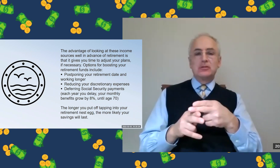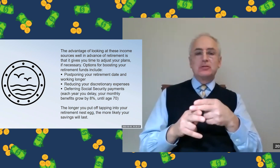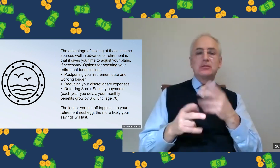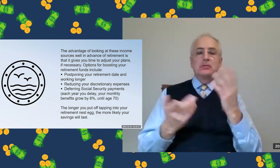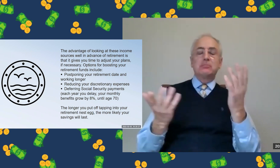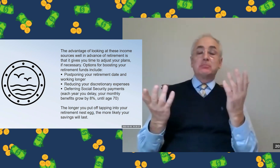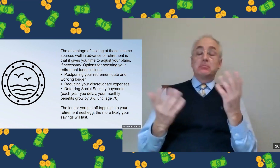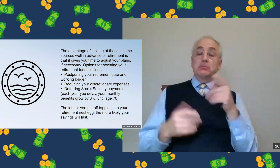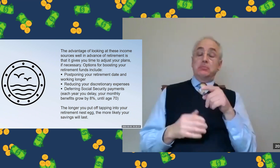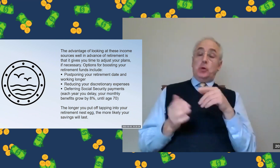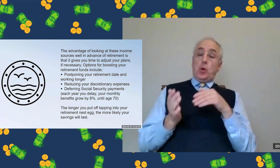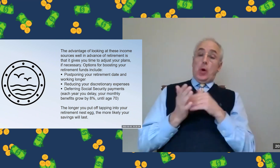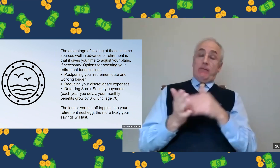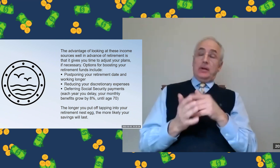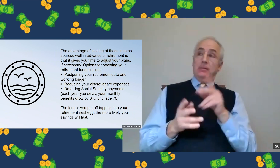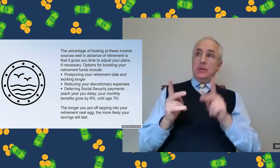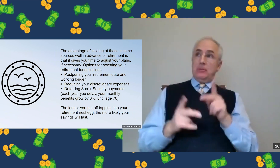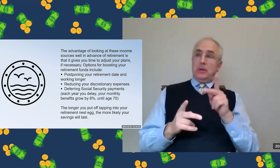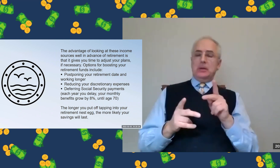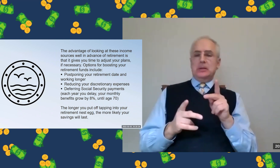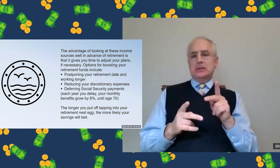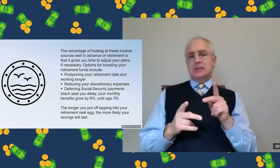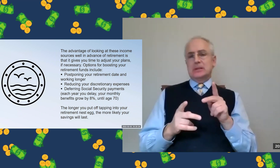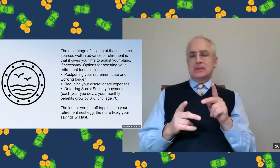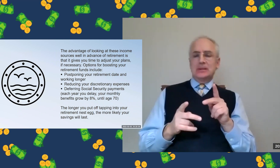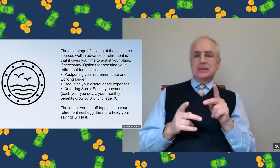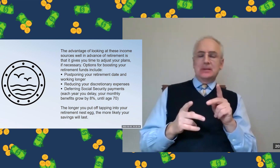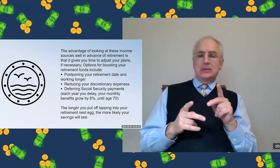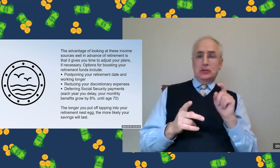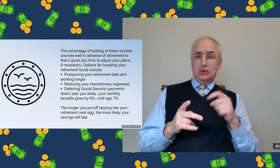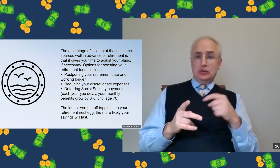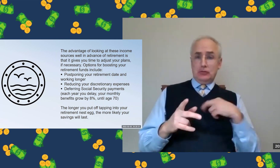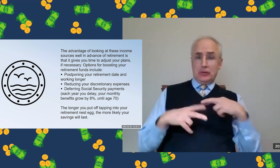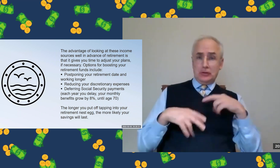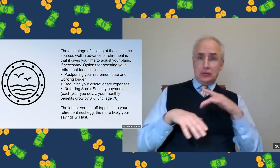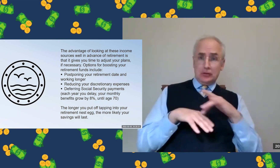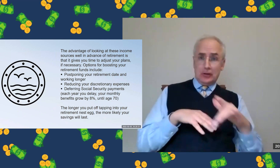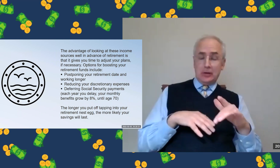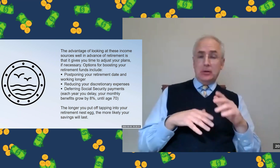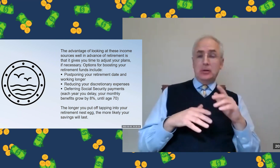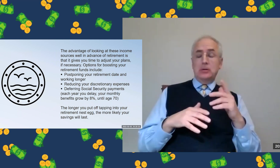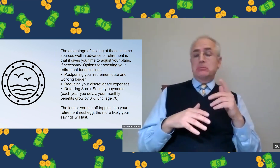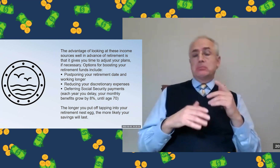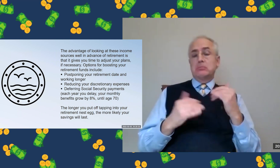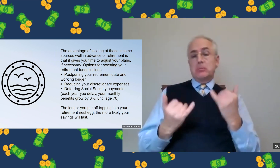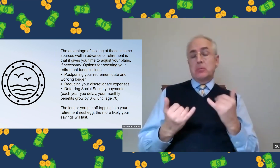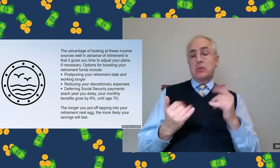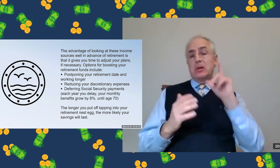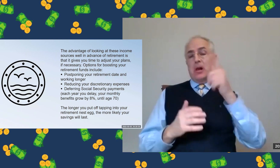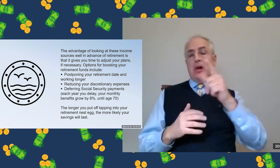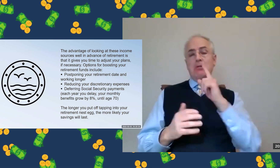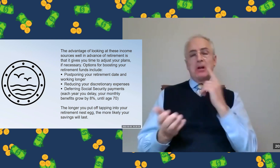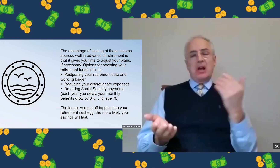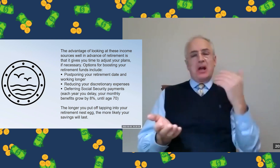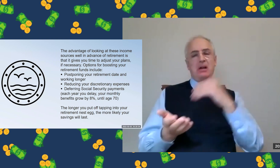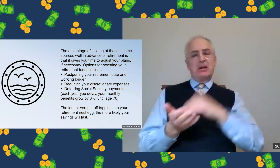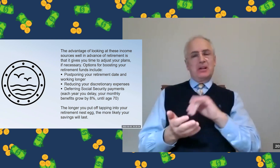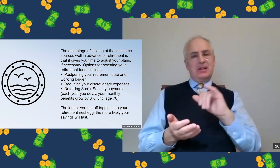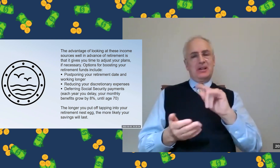So like I have mentioned, often people think about whether or not they should retire